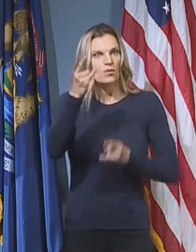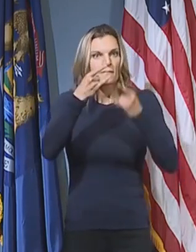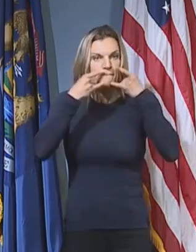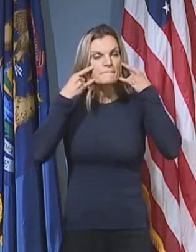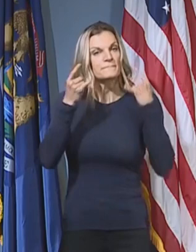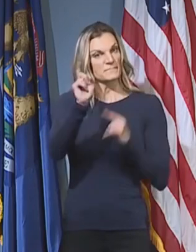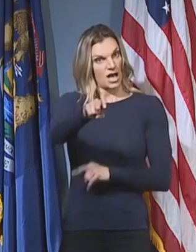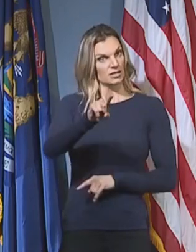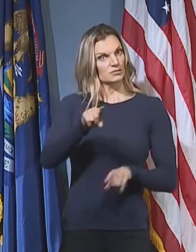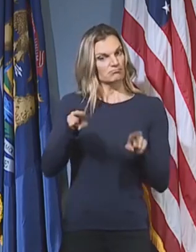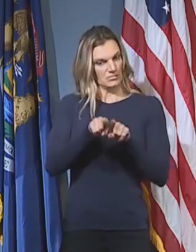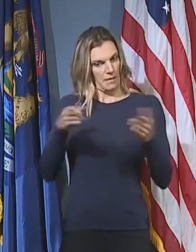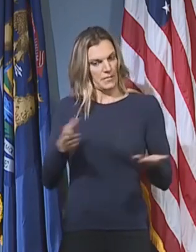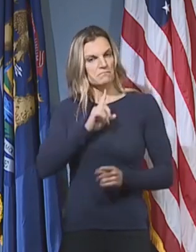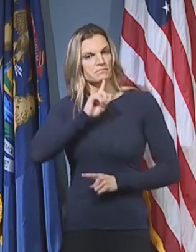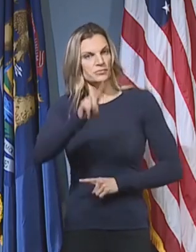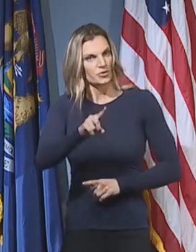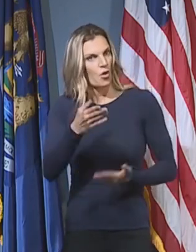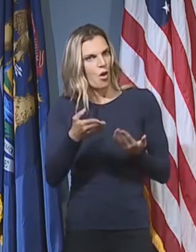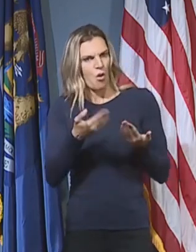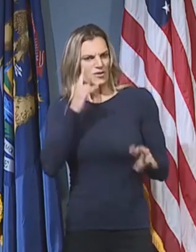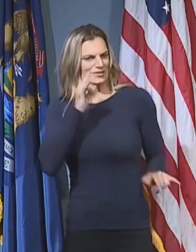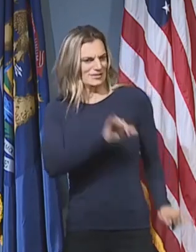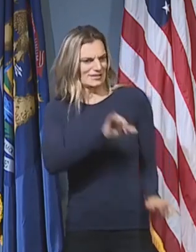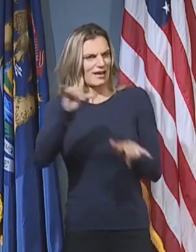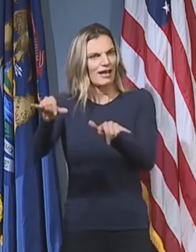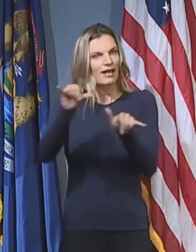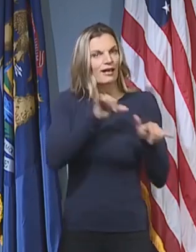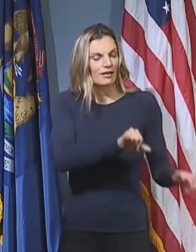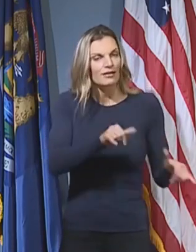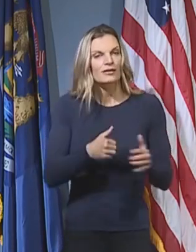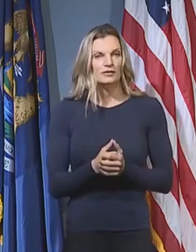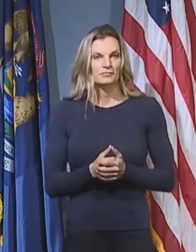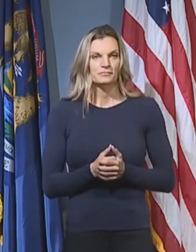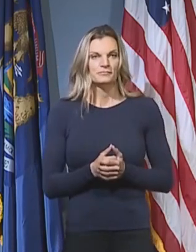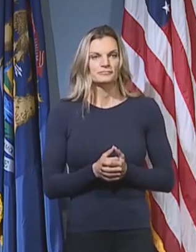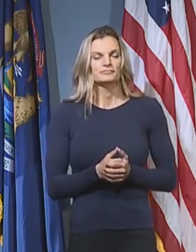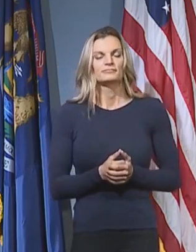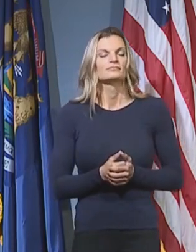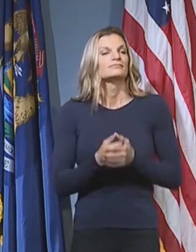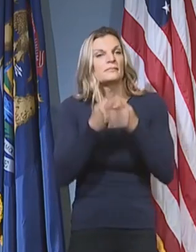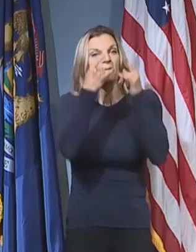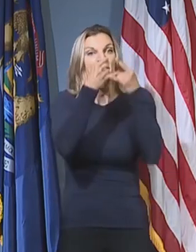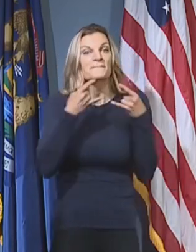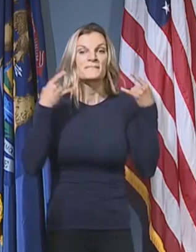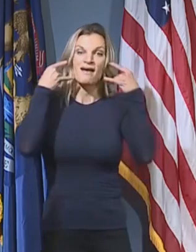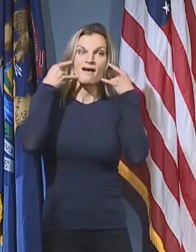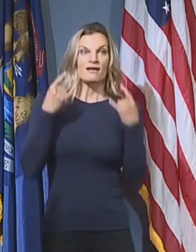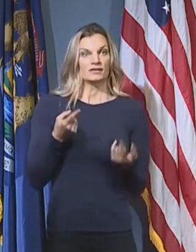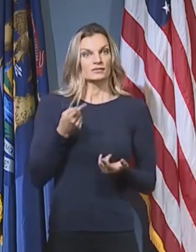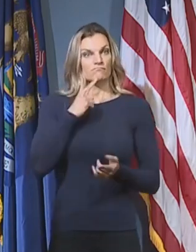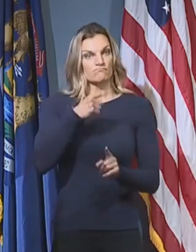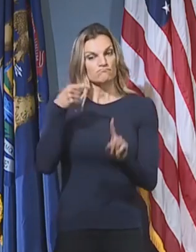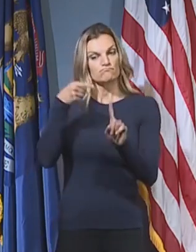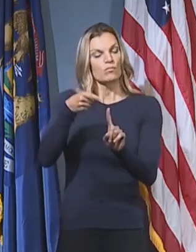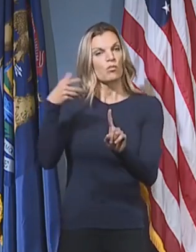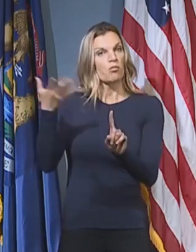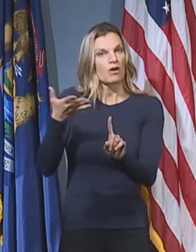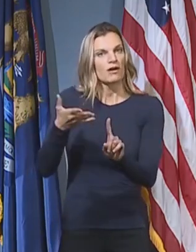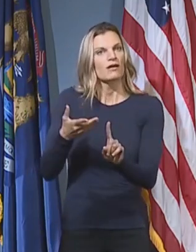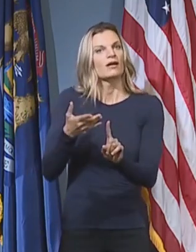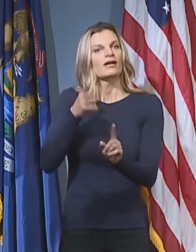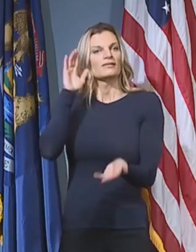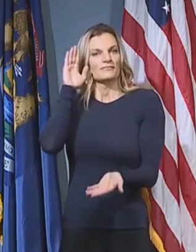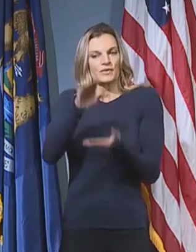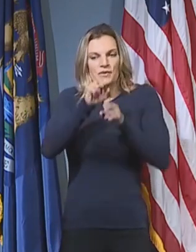indoor spaces very similar to what we have done here in Michigan. Wearing a mask has been proven to reduce the spread of COVID-19